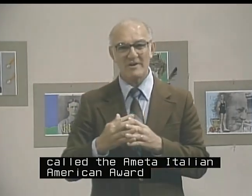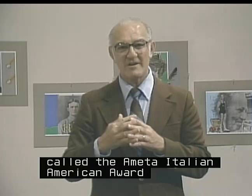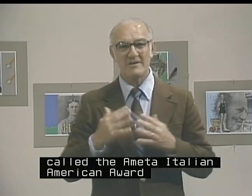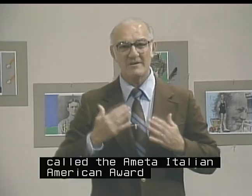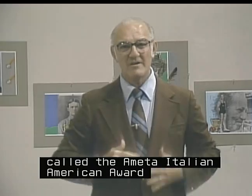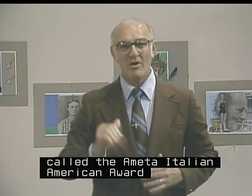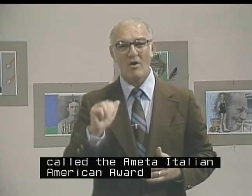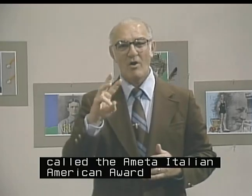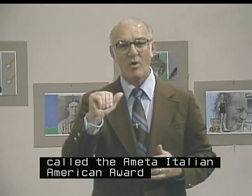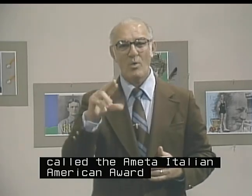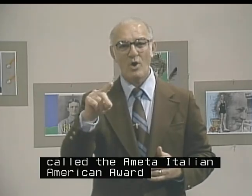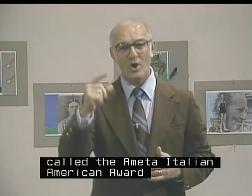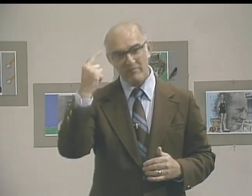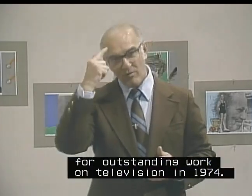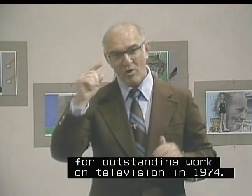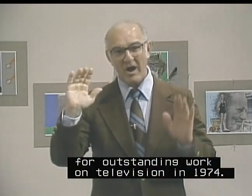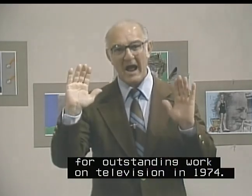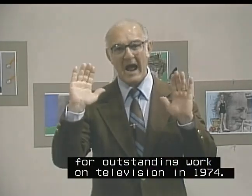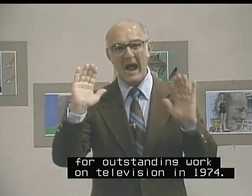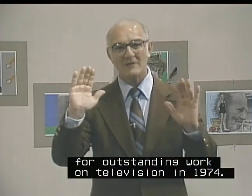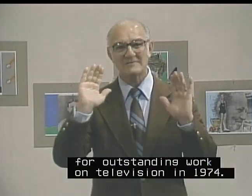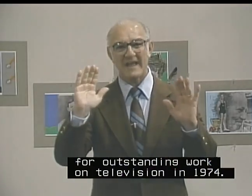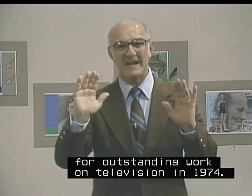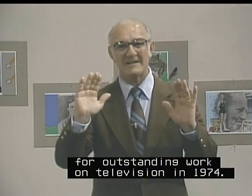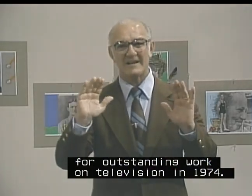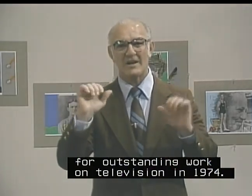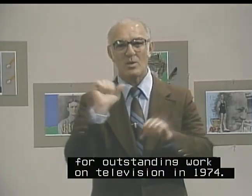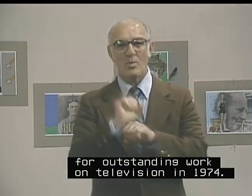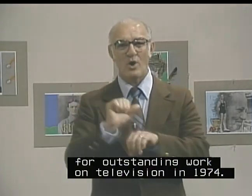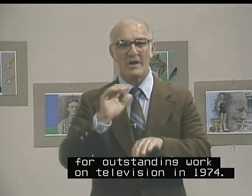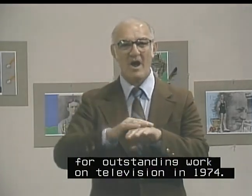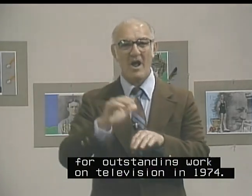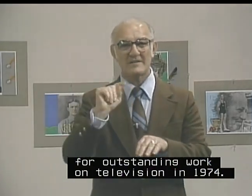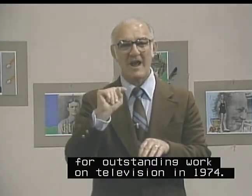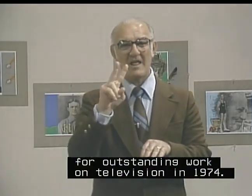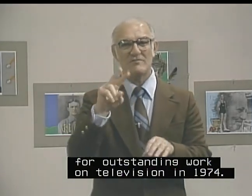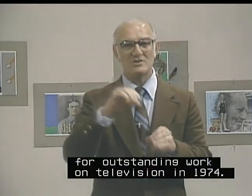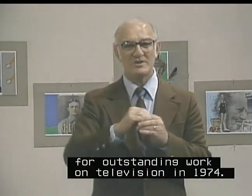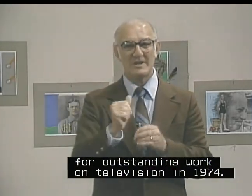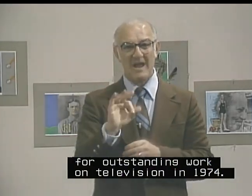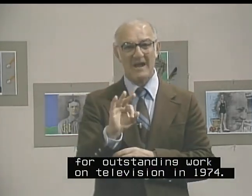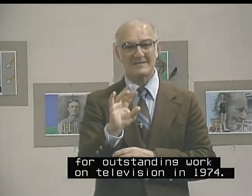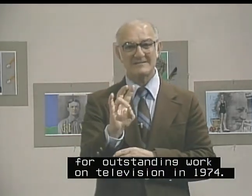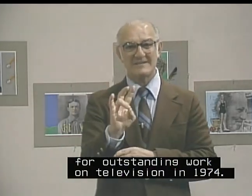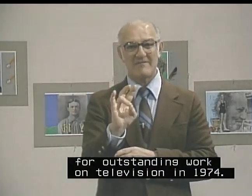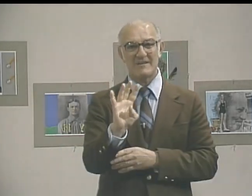Award for Outstanding Work on Television in 1974.